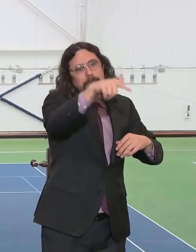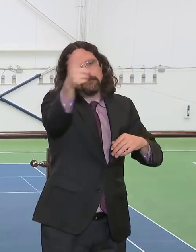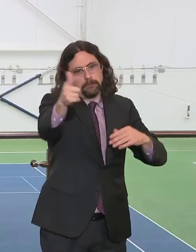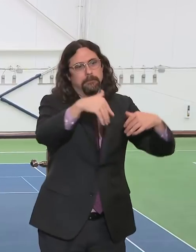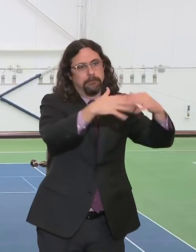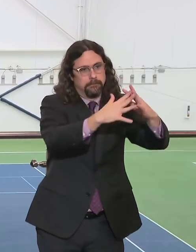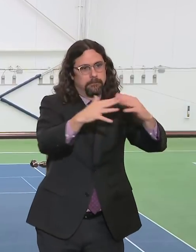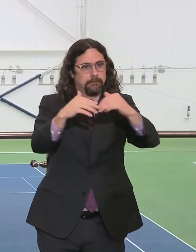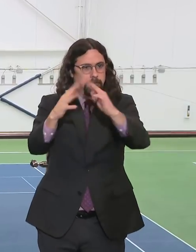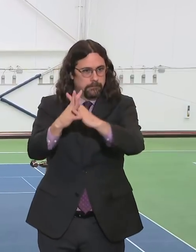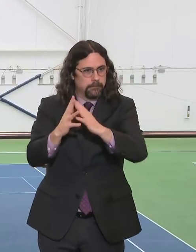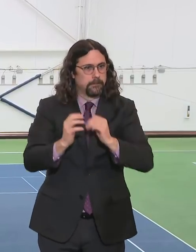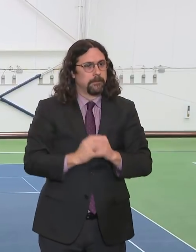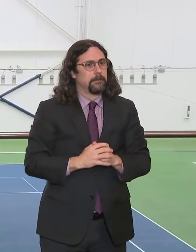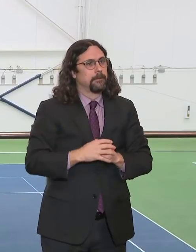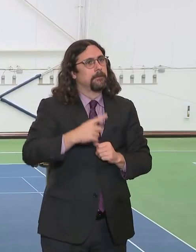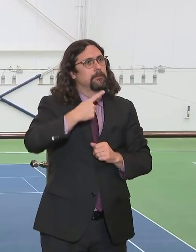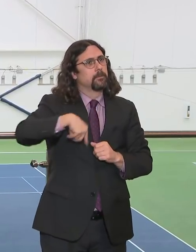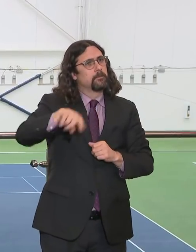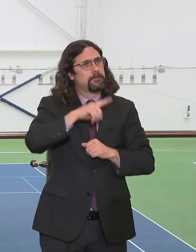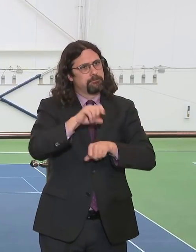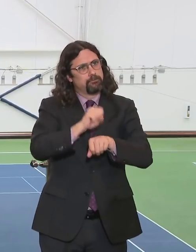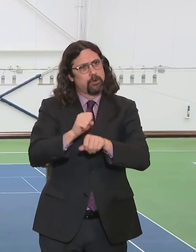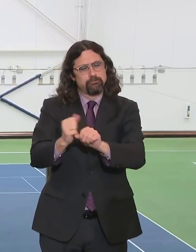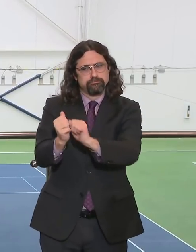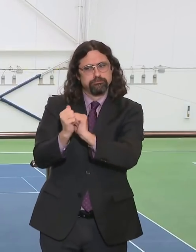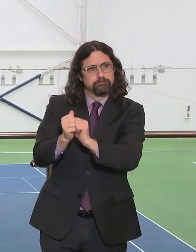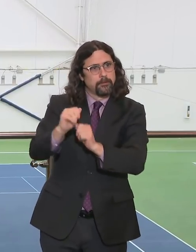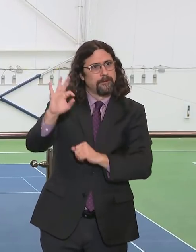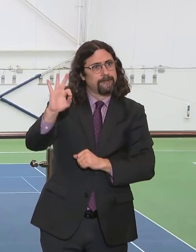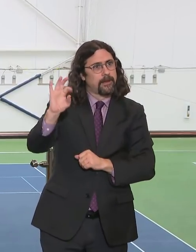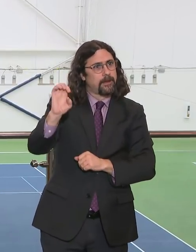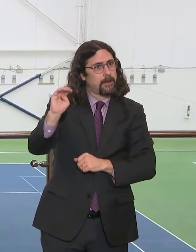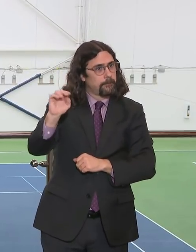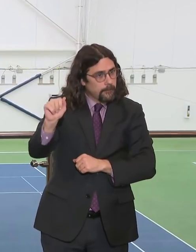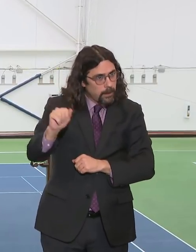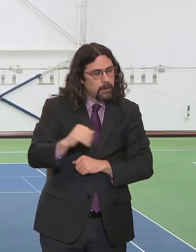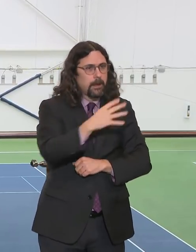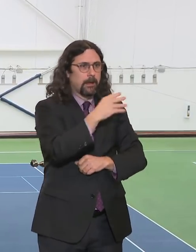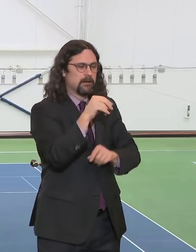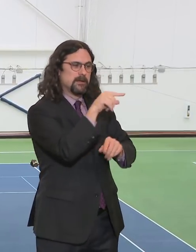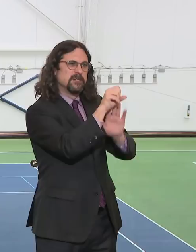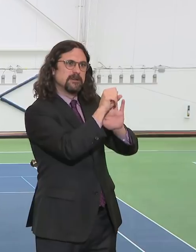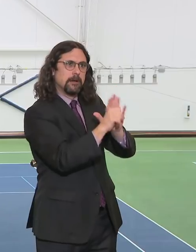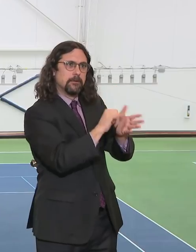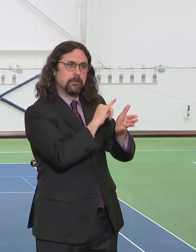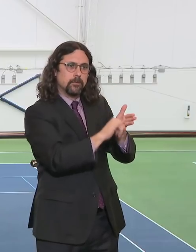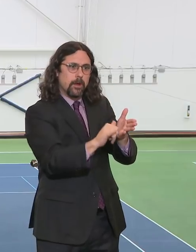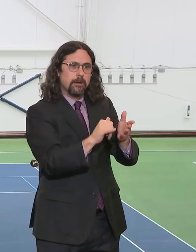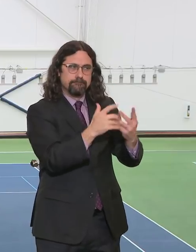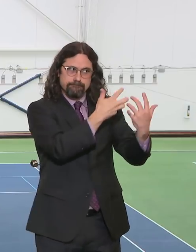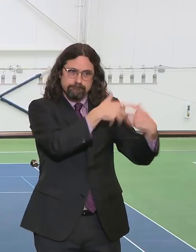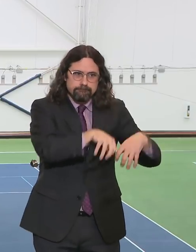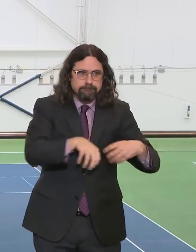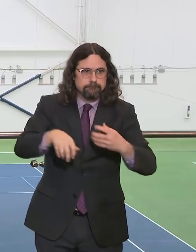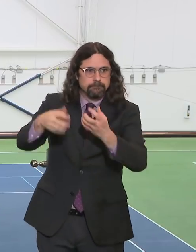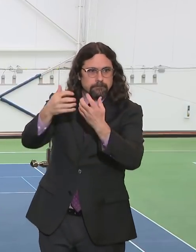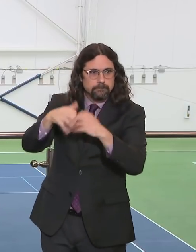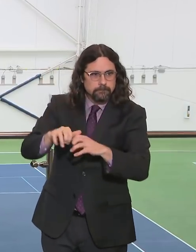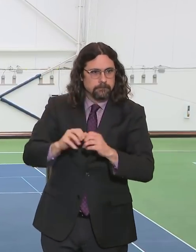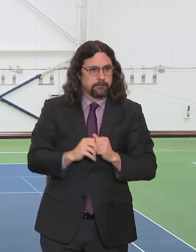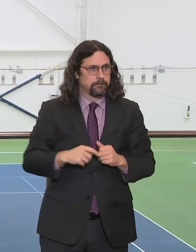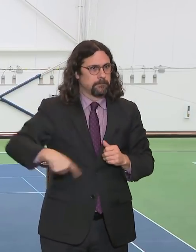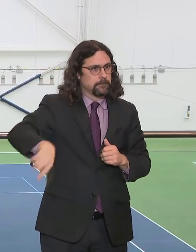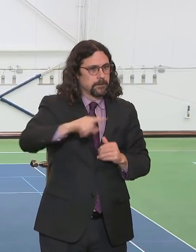Everyone is working in common cause. I have not heard someone say no yet. And that's something New Yorkers should know about and be proud of. No one, I literally have not heard